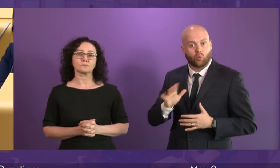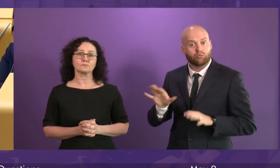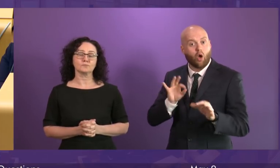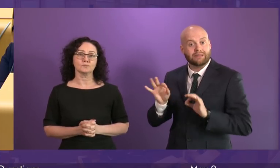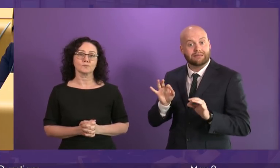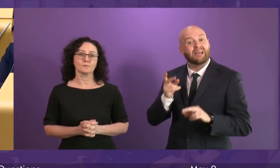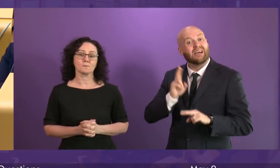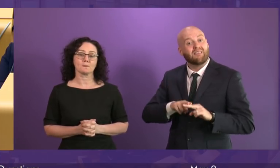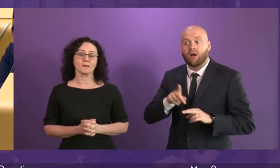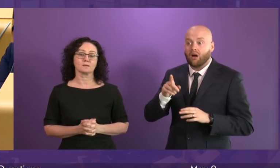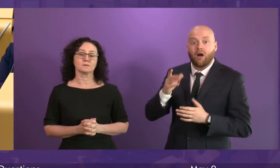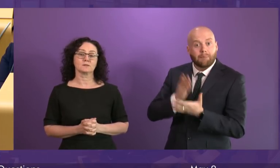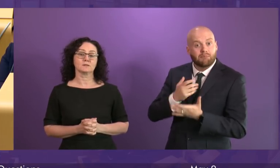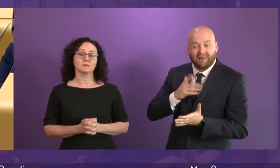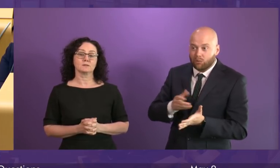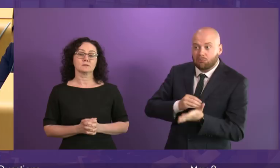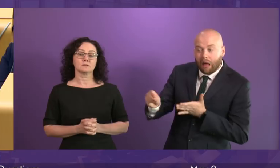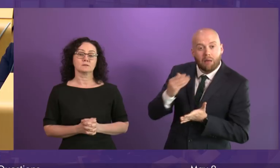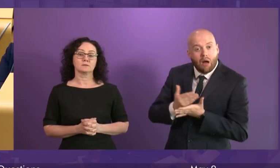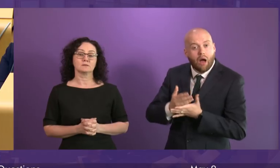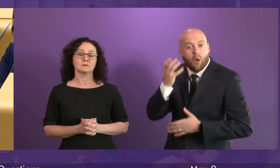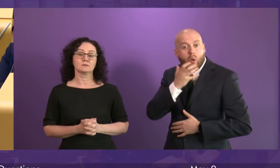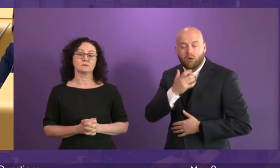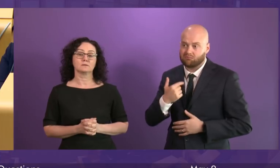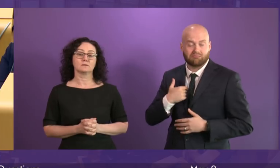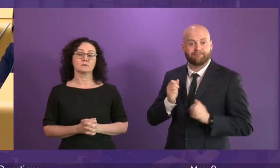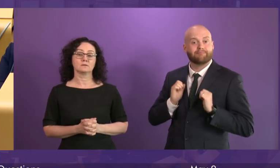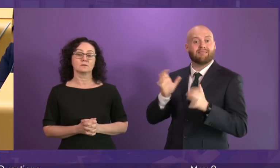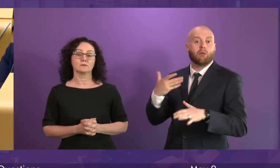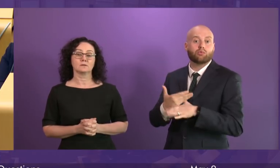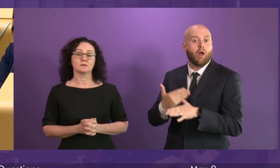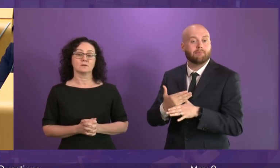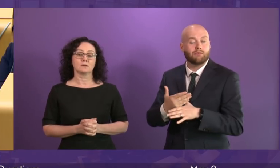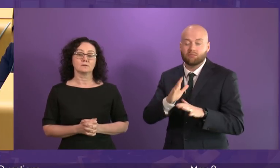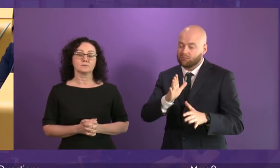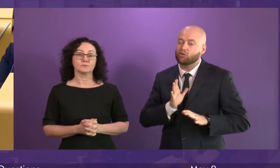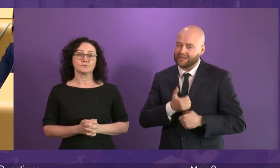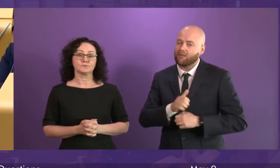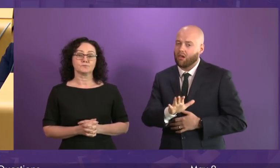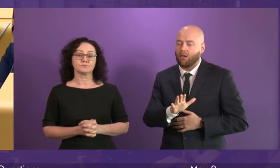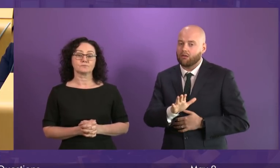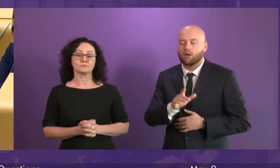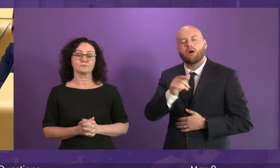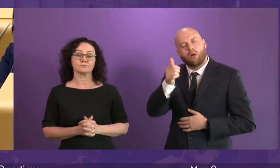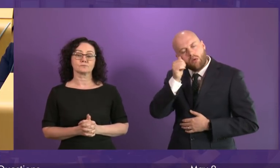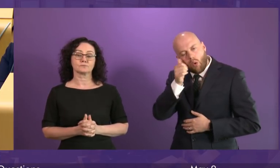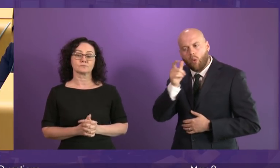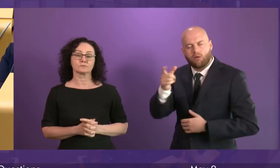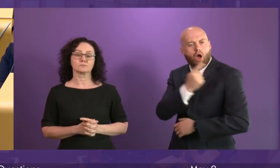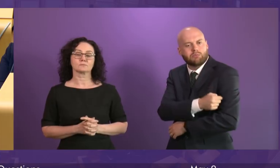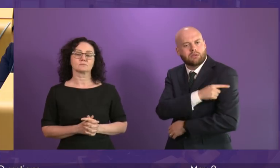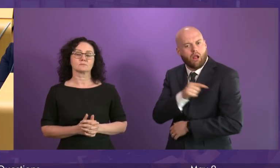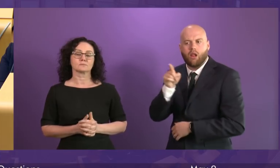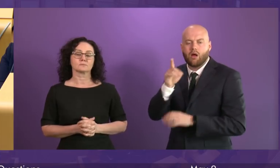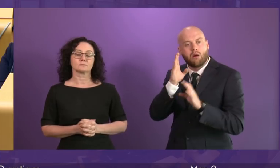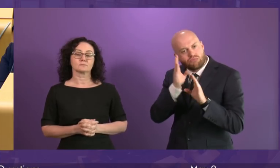give up their jobs there, apart from the current stress they are undergoing. Notwithstanding, this is a private finance hospital and the contract for parking